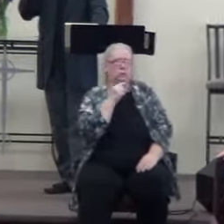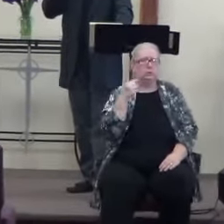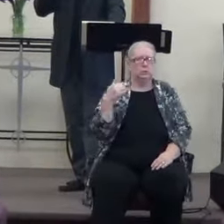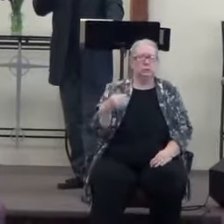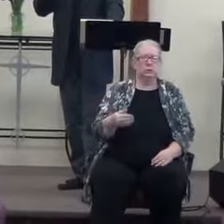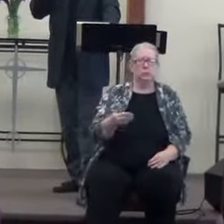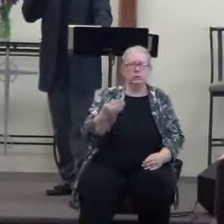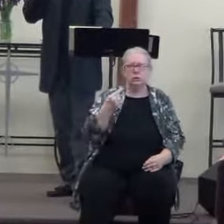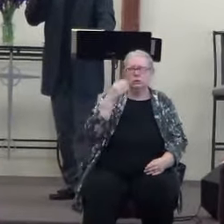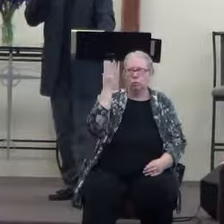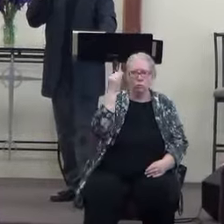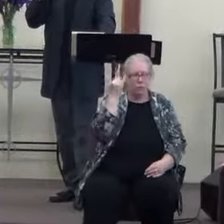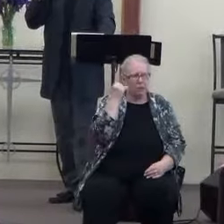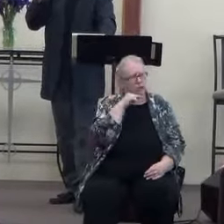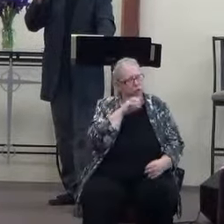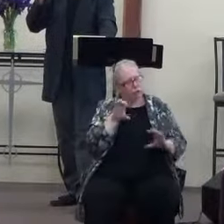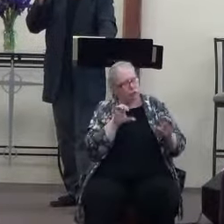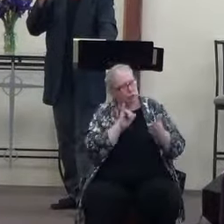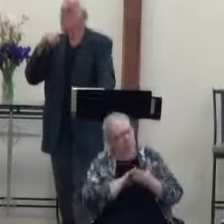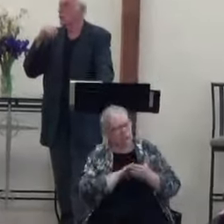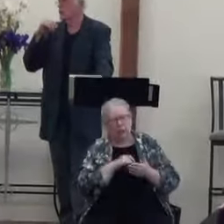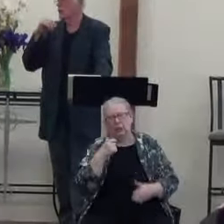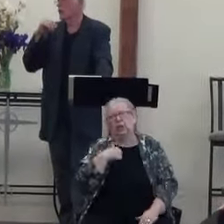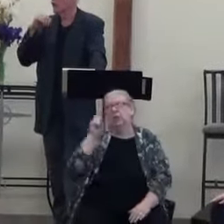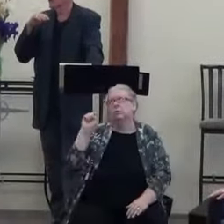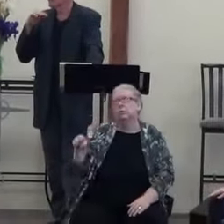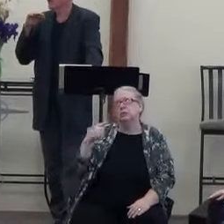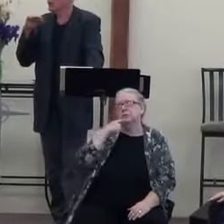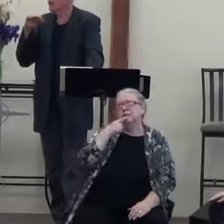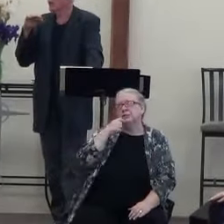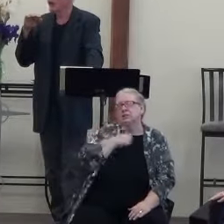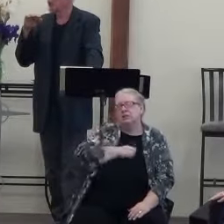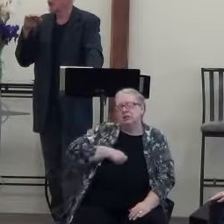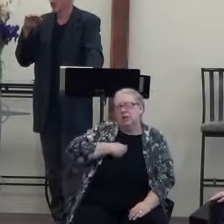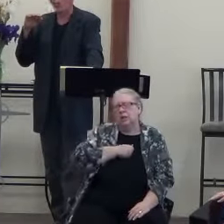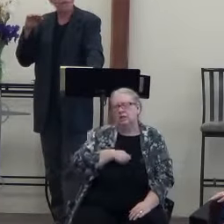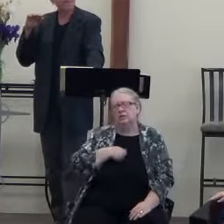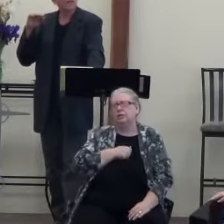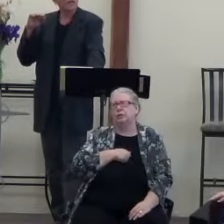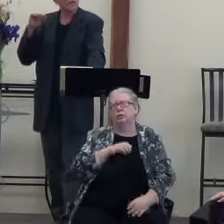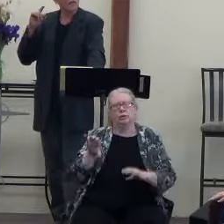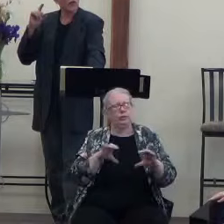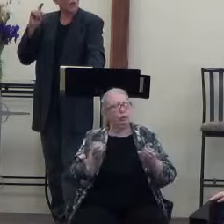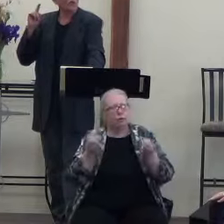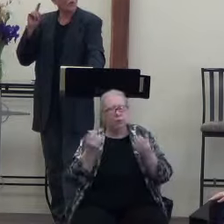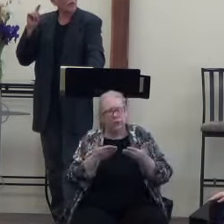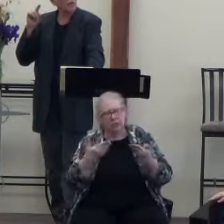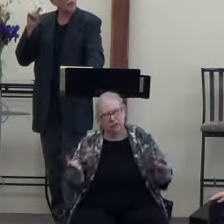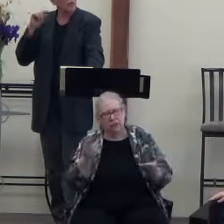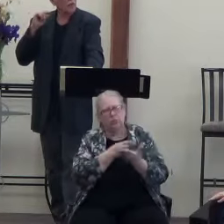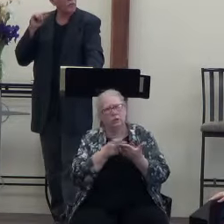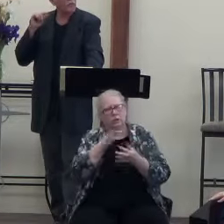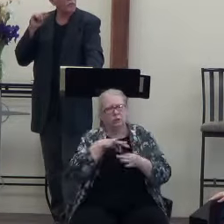And it causes me to have to apologize, to have to confess my sin. It causes me to have to do a whole lot of things. The Holy